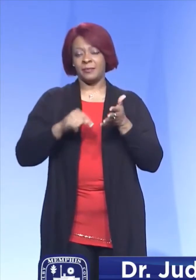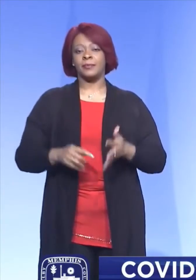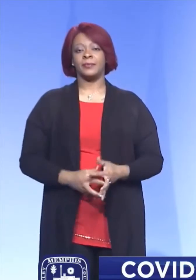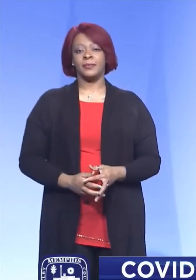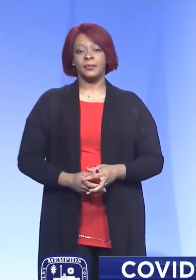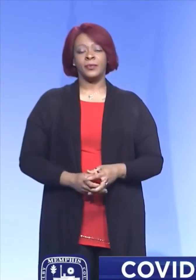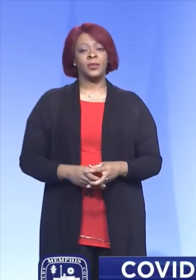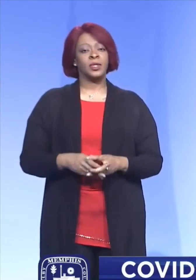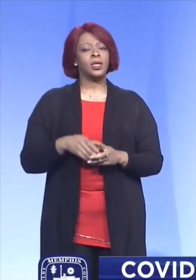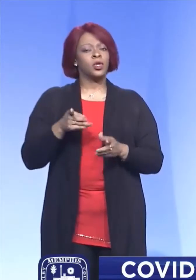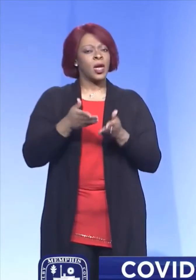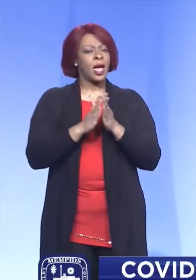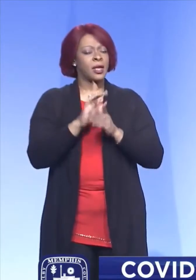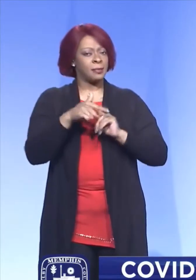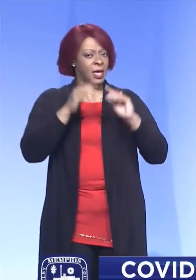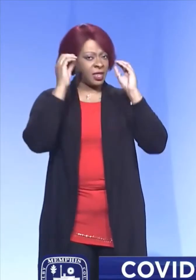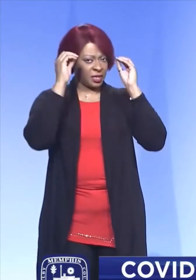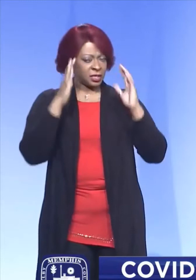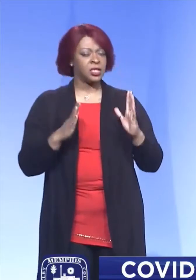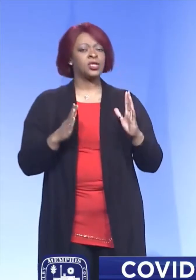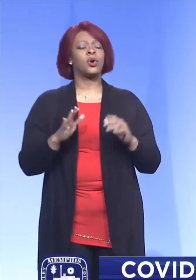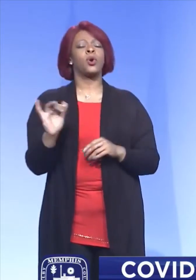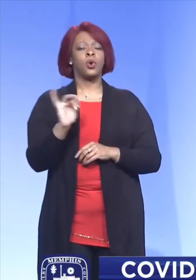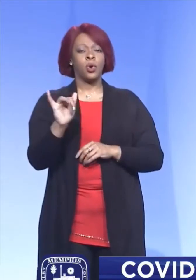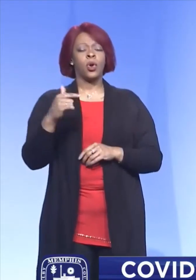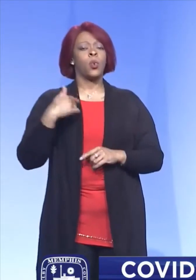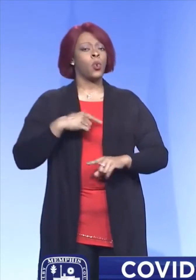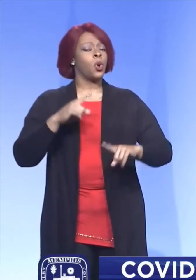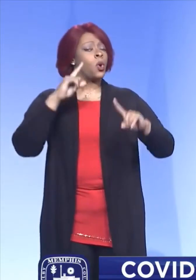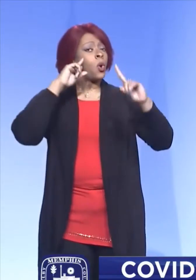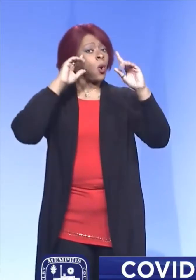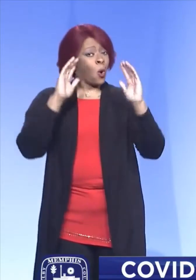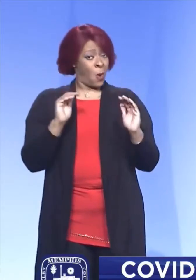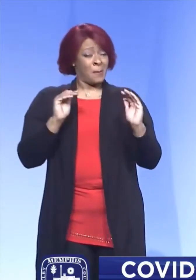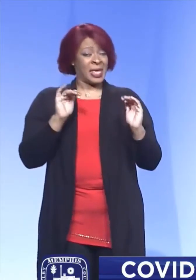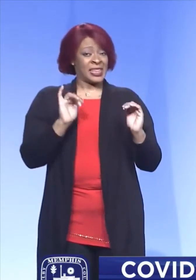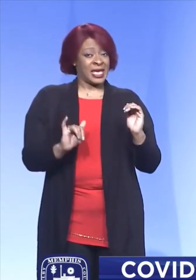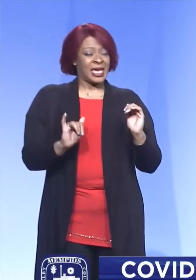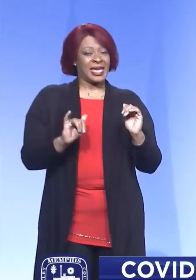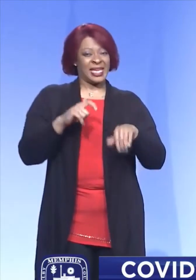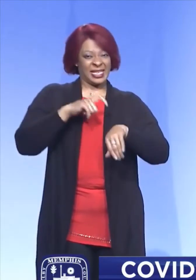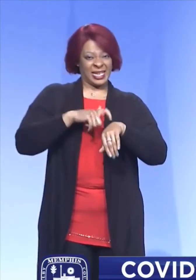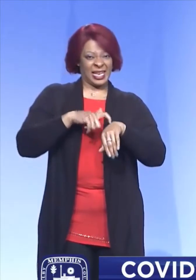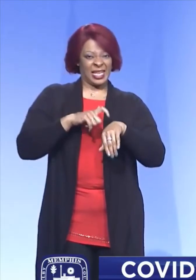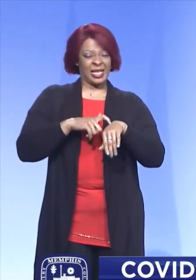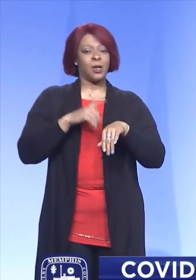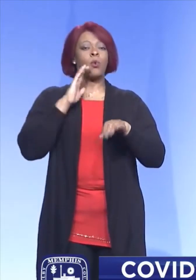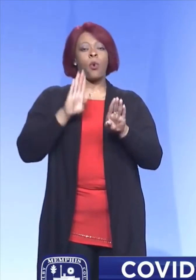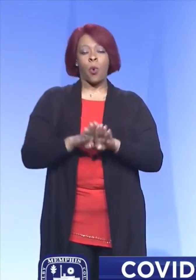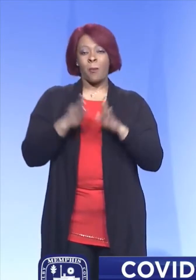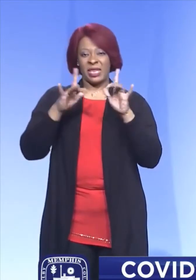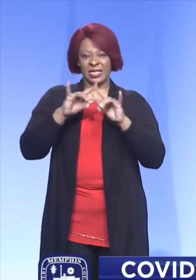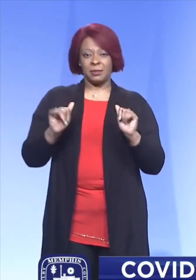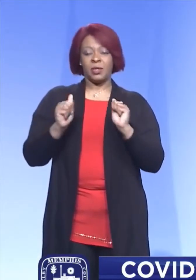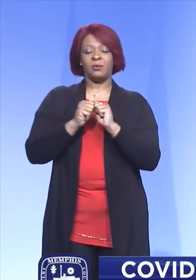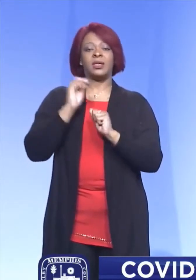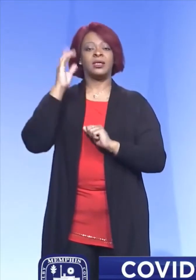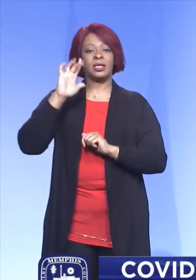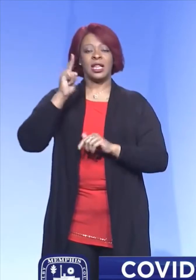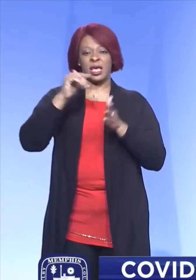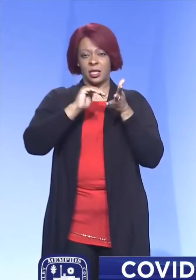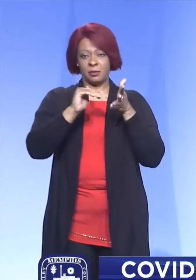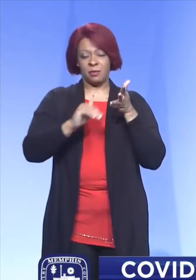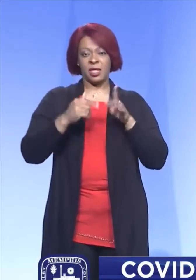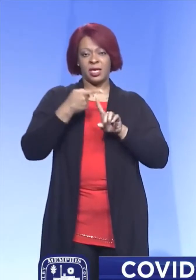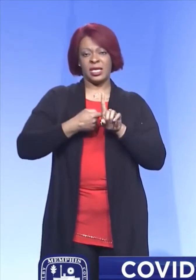You also asked about teachers. We also are in hopes that that time that it will open up for teachers later in the month as